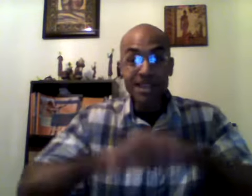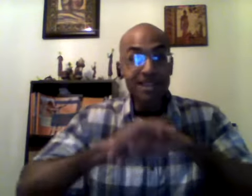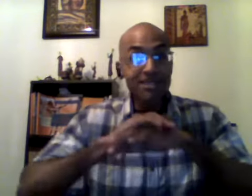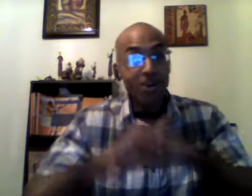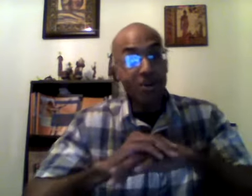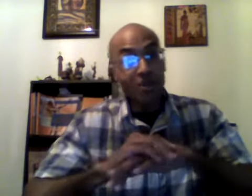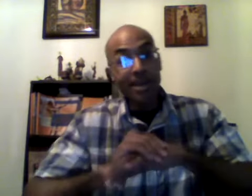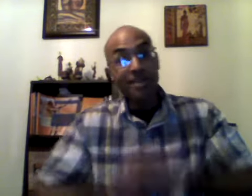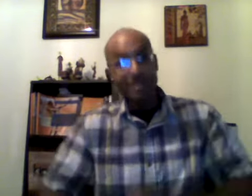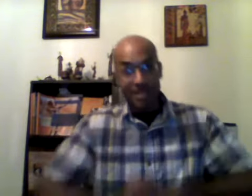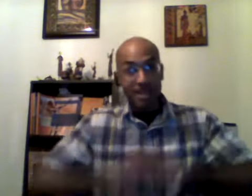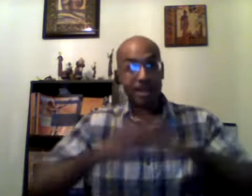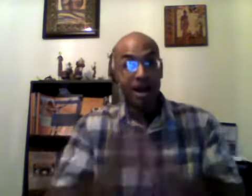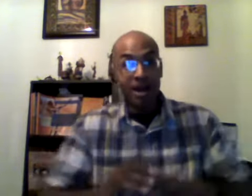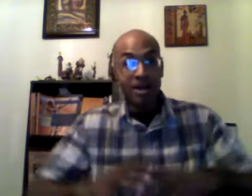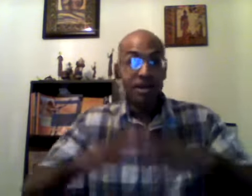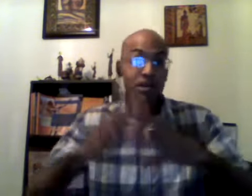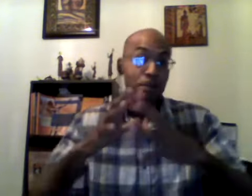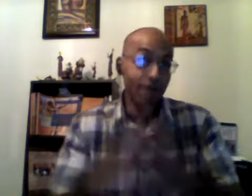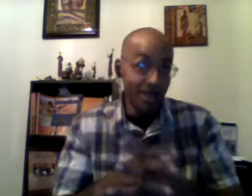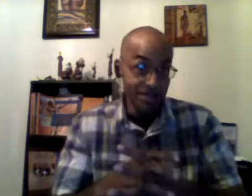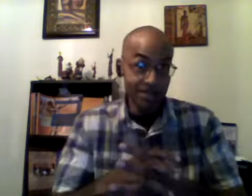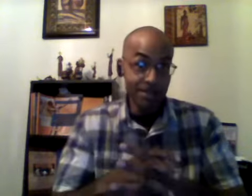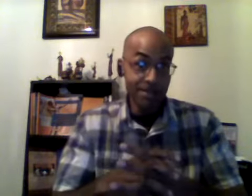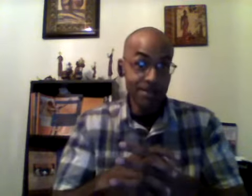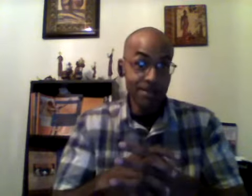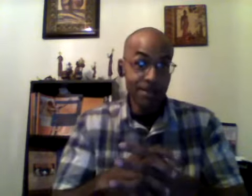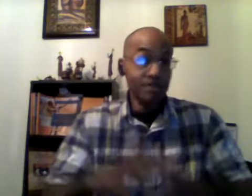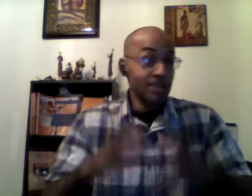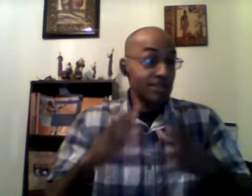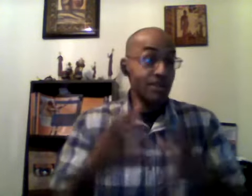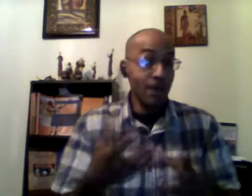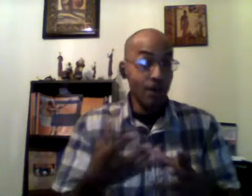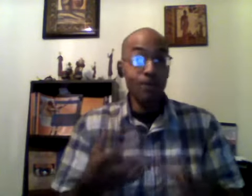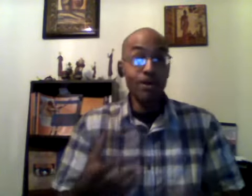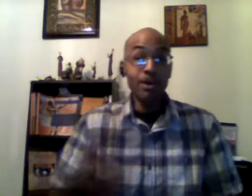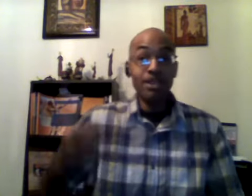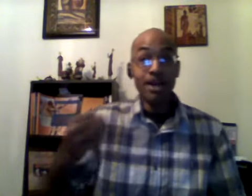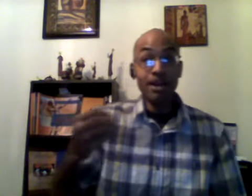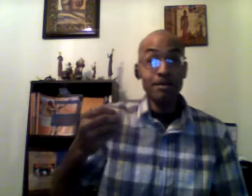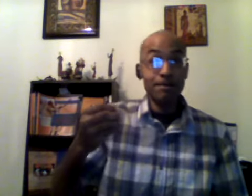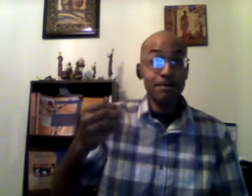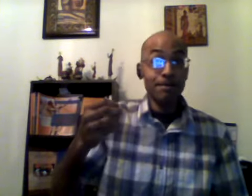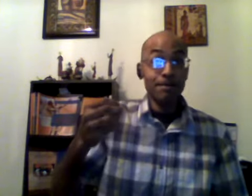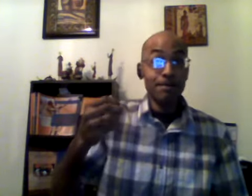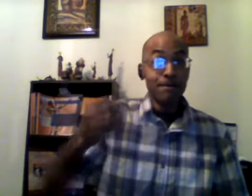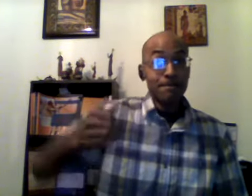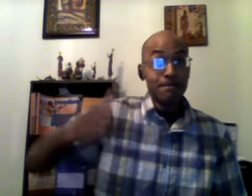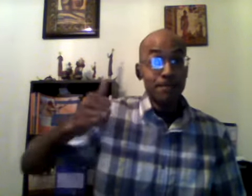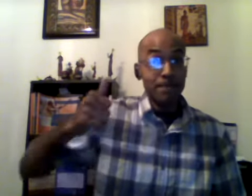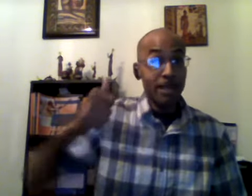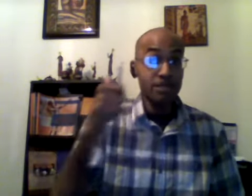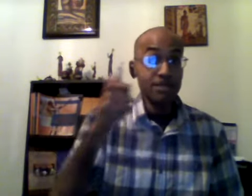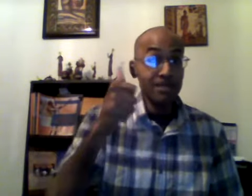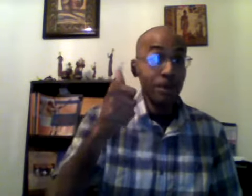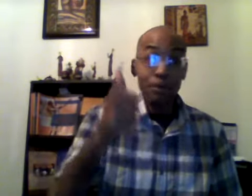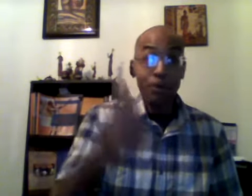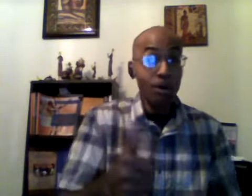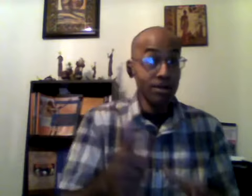it's always an honor and a pleasure just know that it's the importance